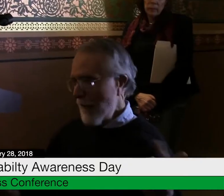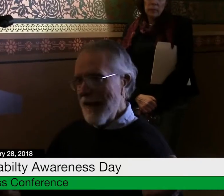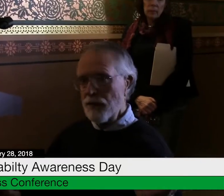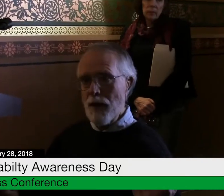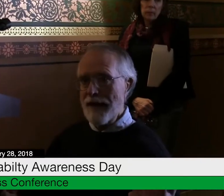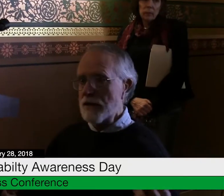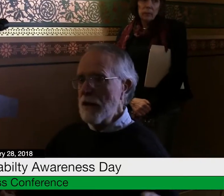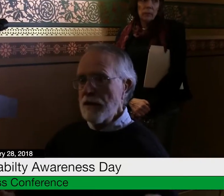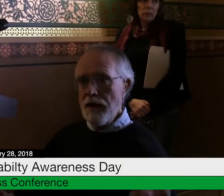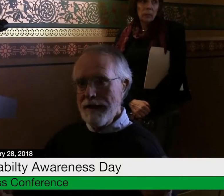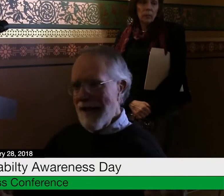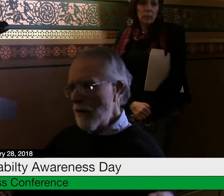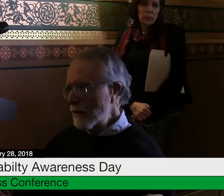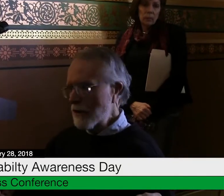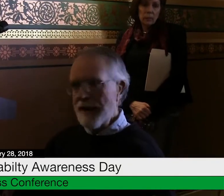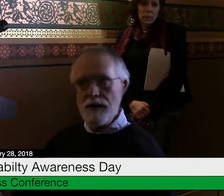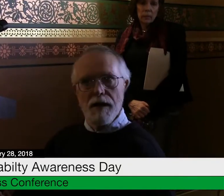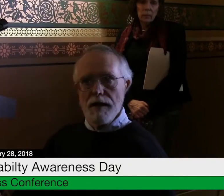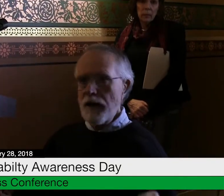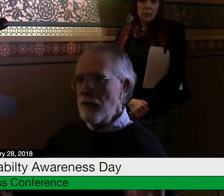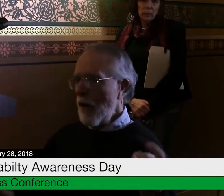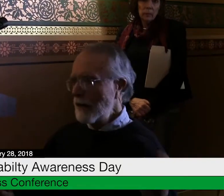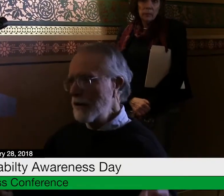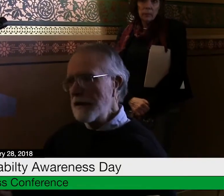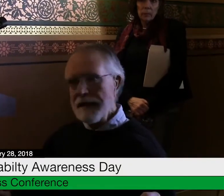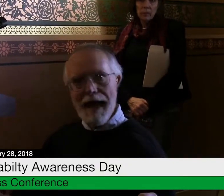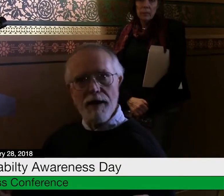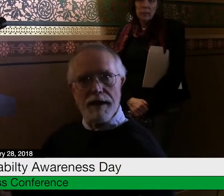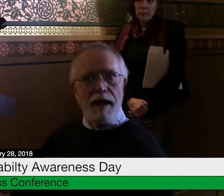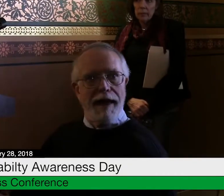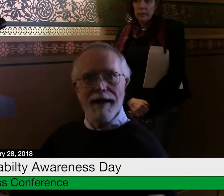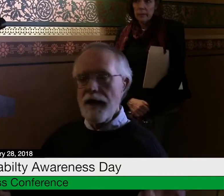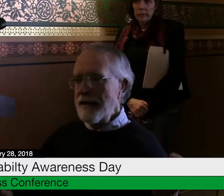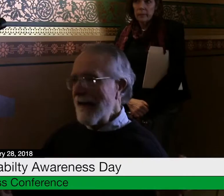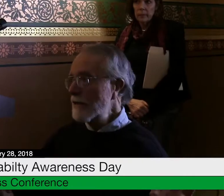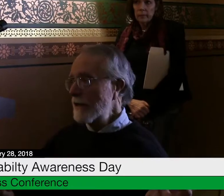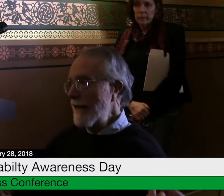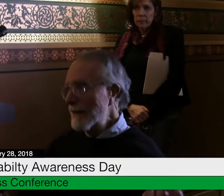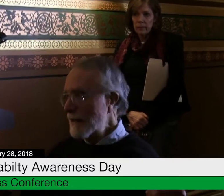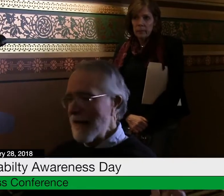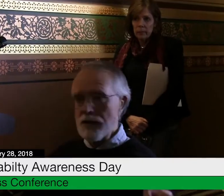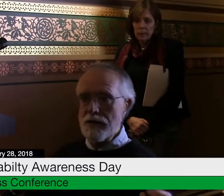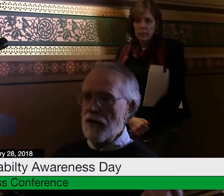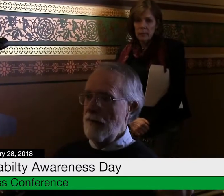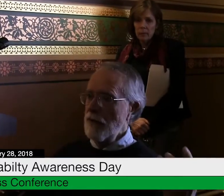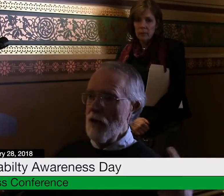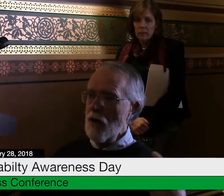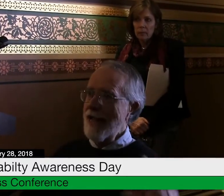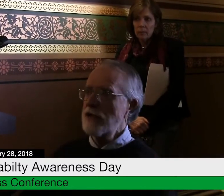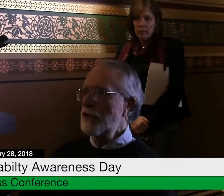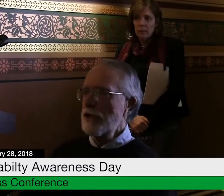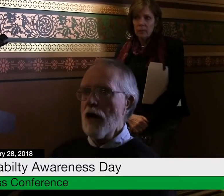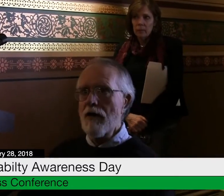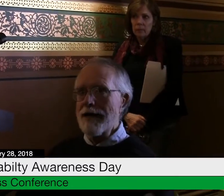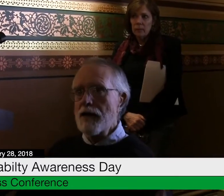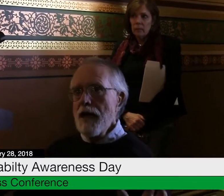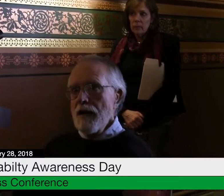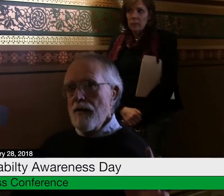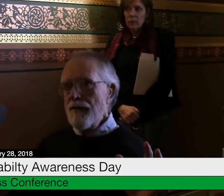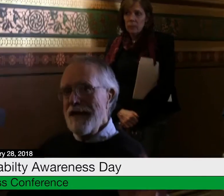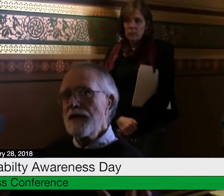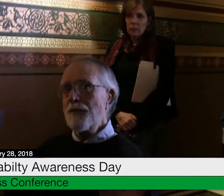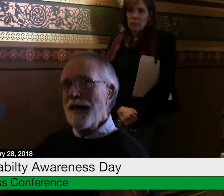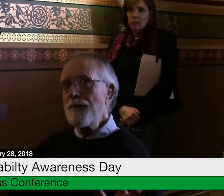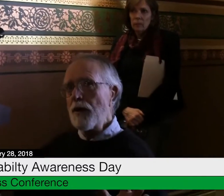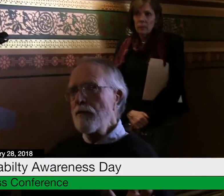like Pathways, like Howard Center, like Washington County, and like NCSS, you know, HCRS.